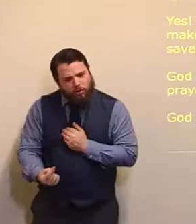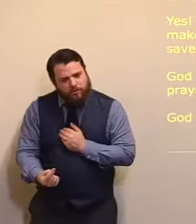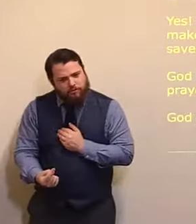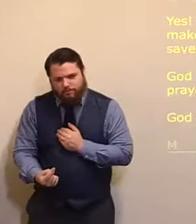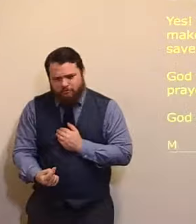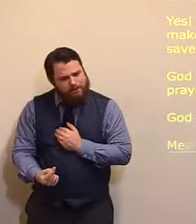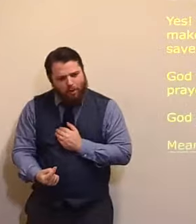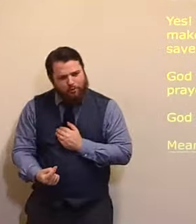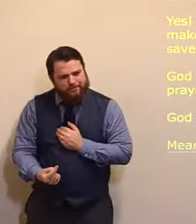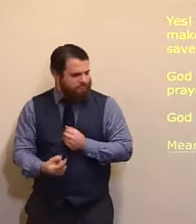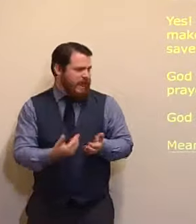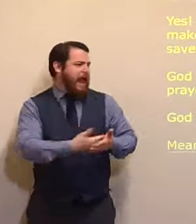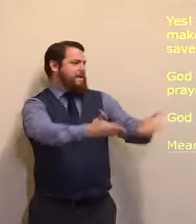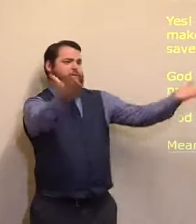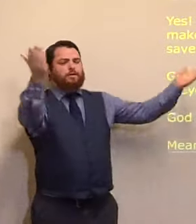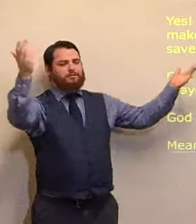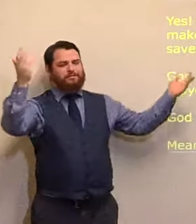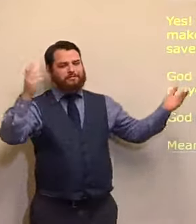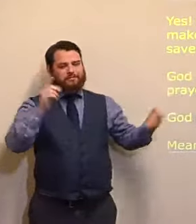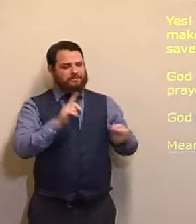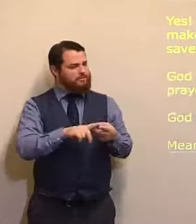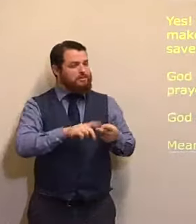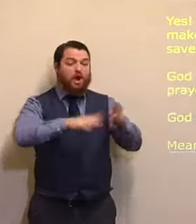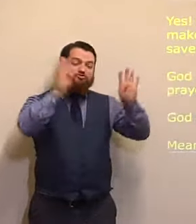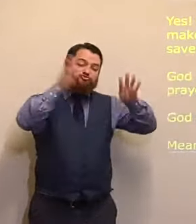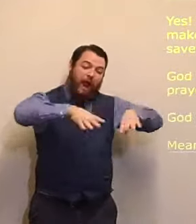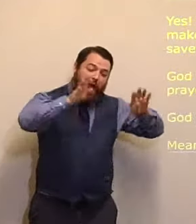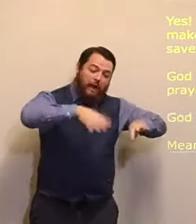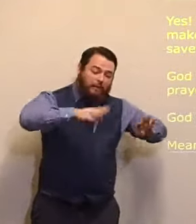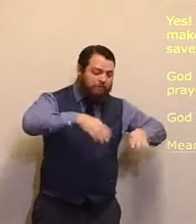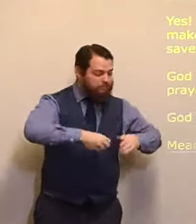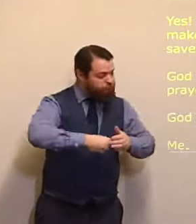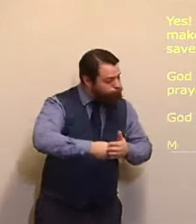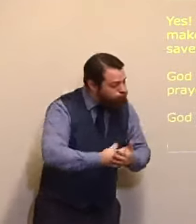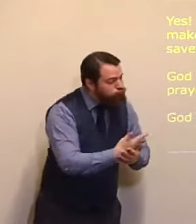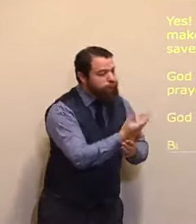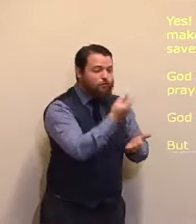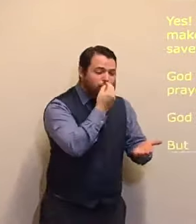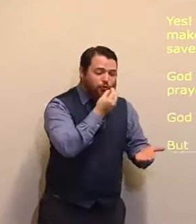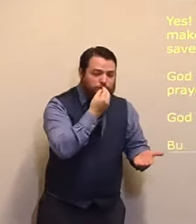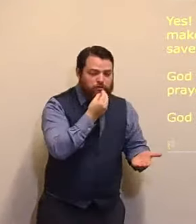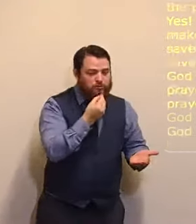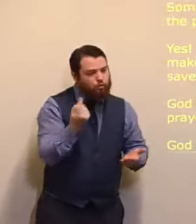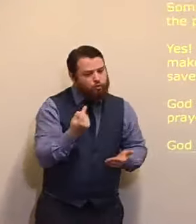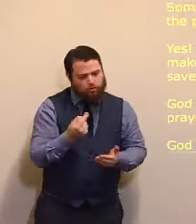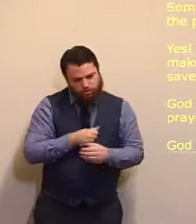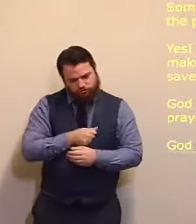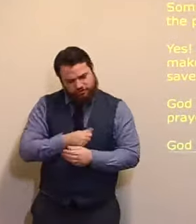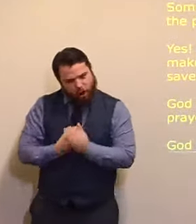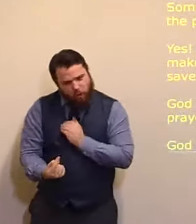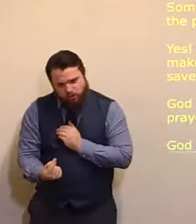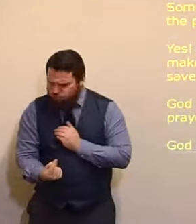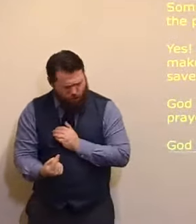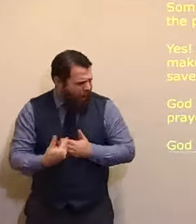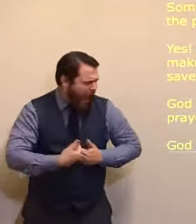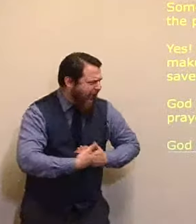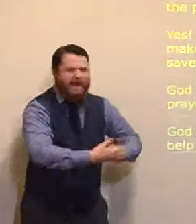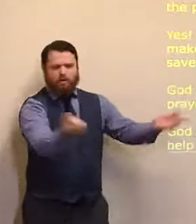common grace, but the special grace, where God is my father, I am adopted, in the family of God,